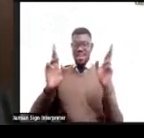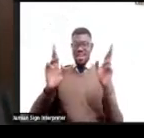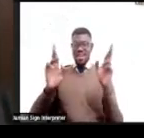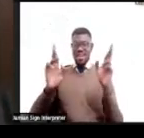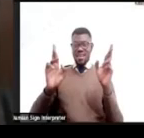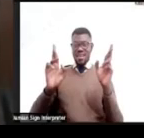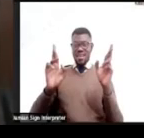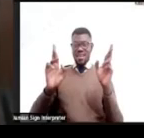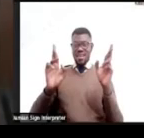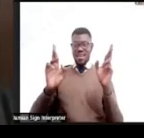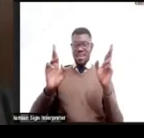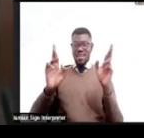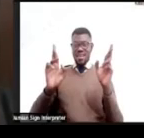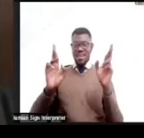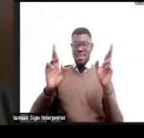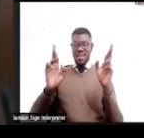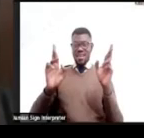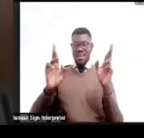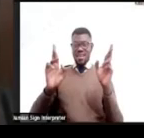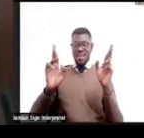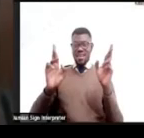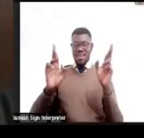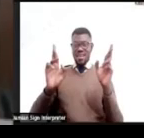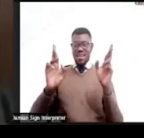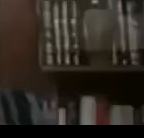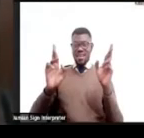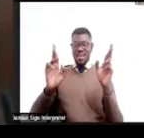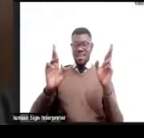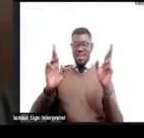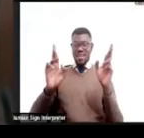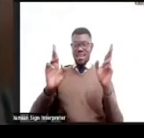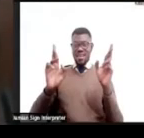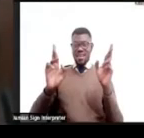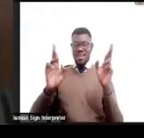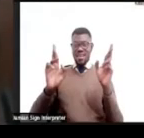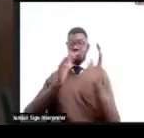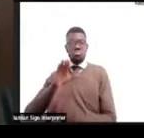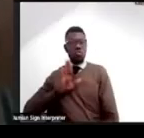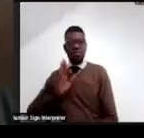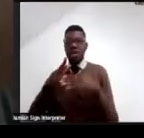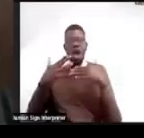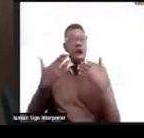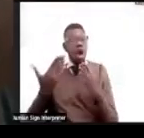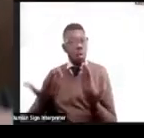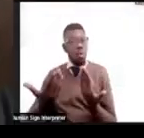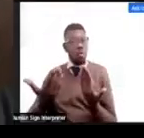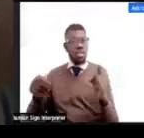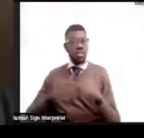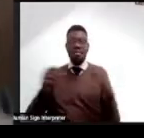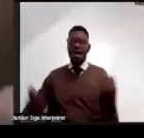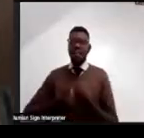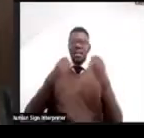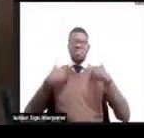team, how to, uh, communicate with women, how to avoid any harassment, even words,